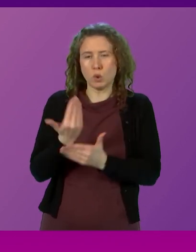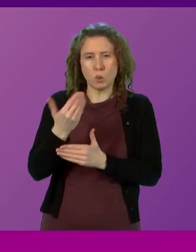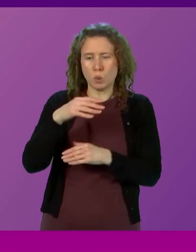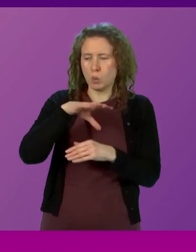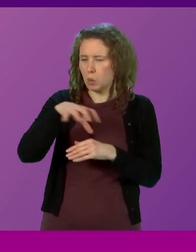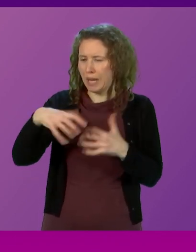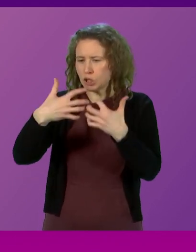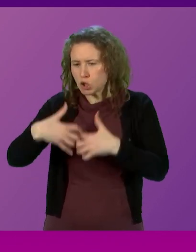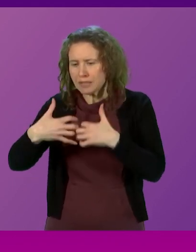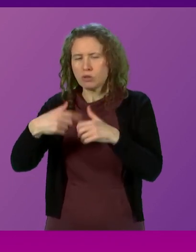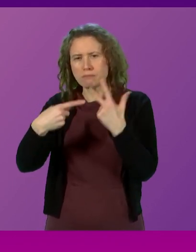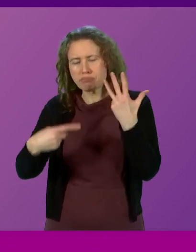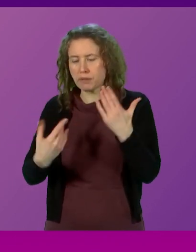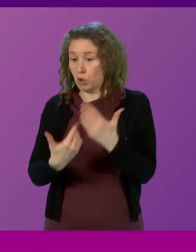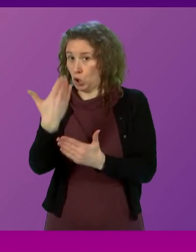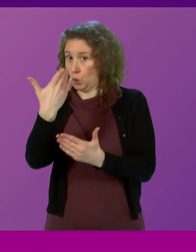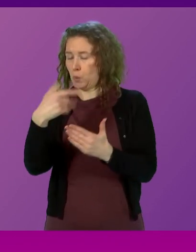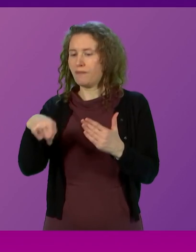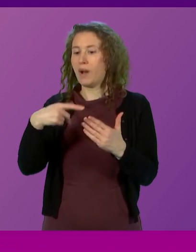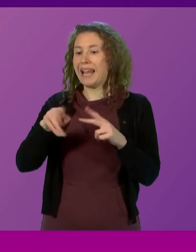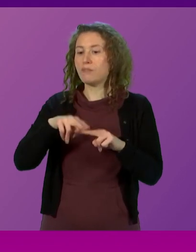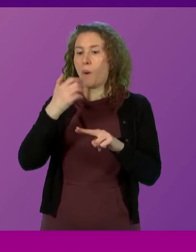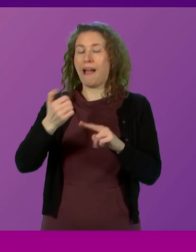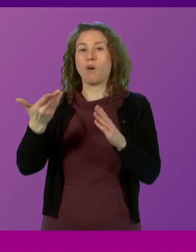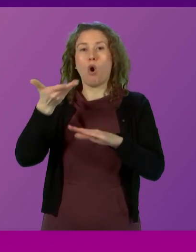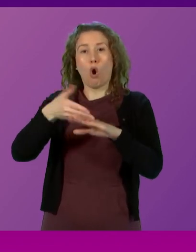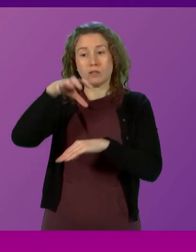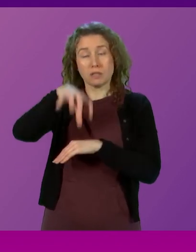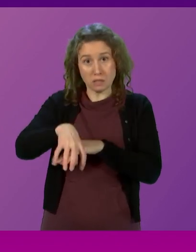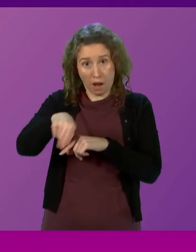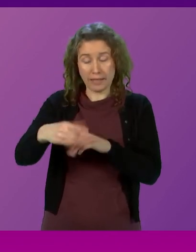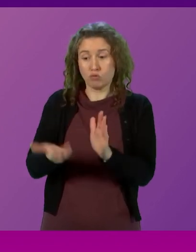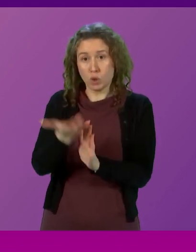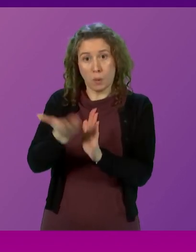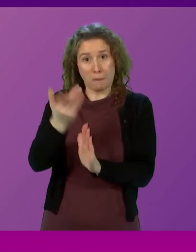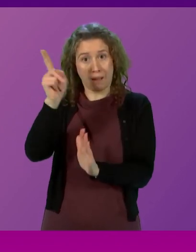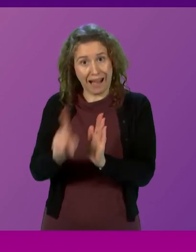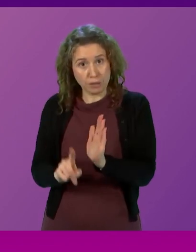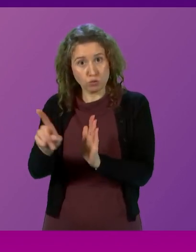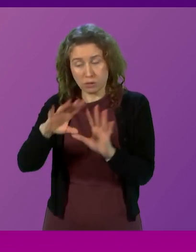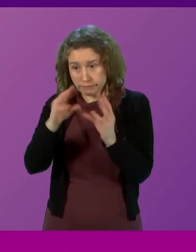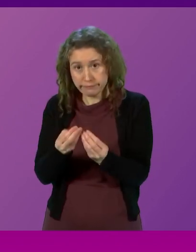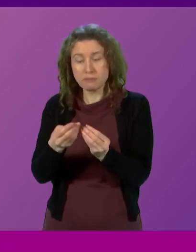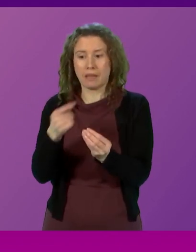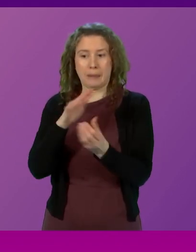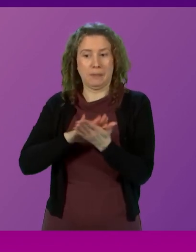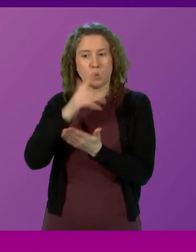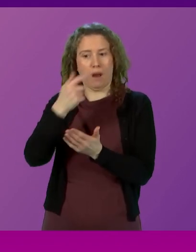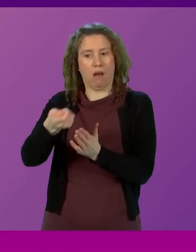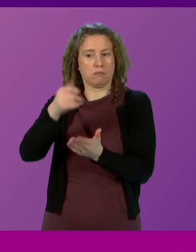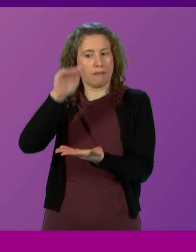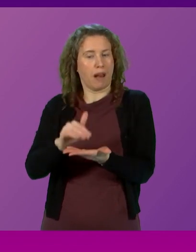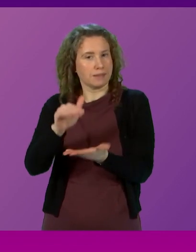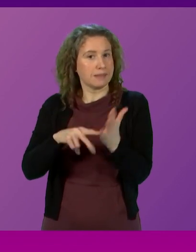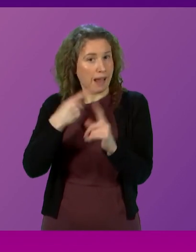and machinery exemptions for on-site renewable energy generation and storage. Investment, be it in the low-carbon